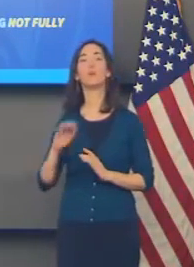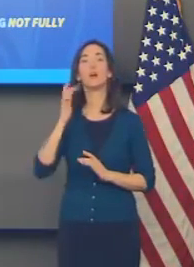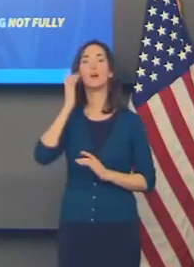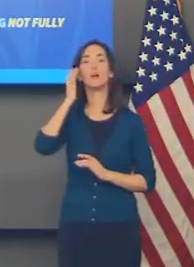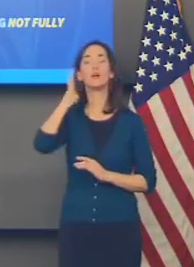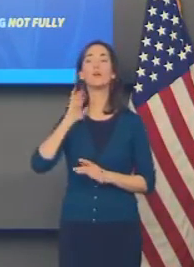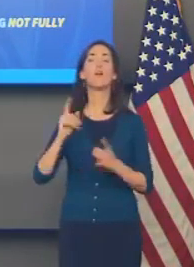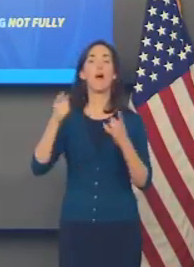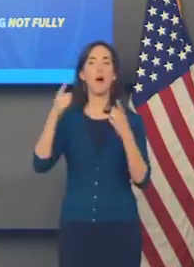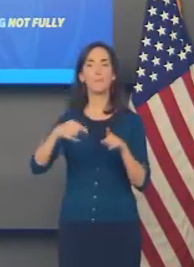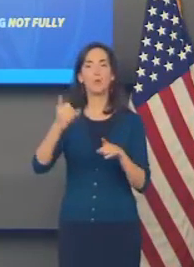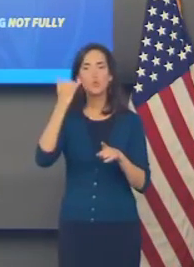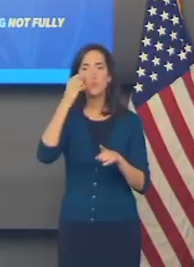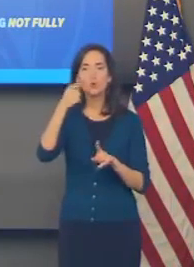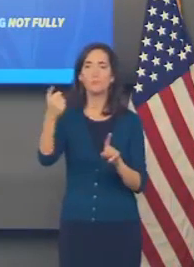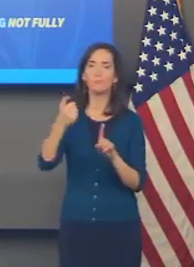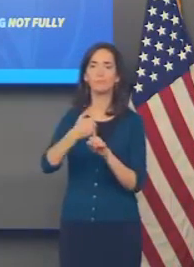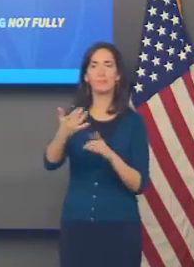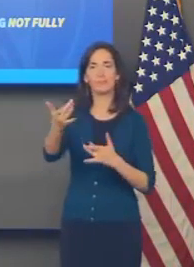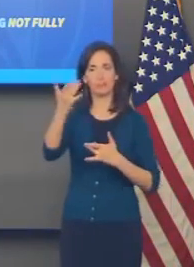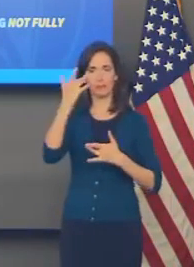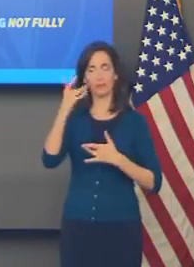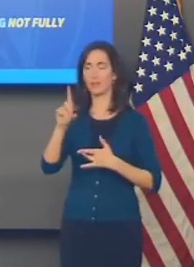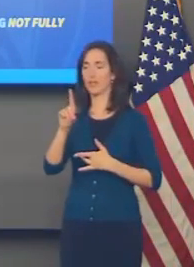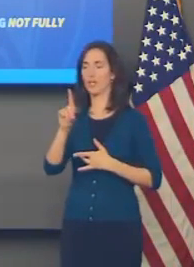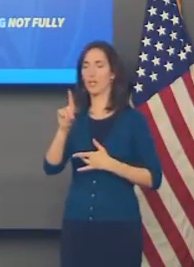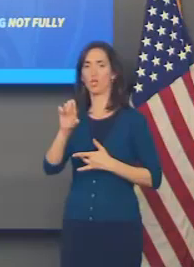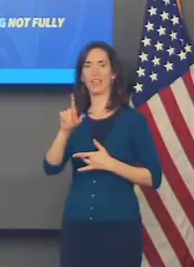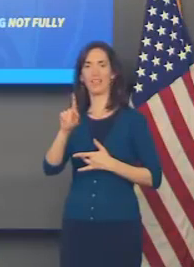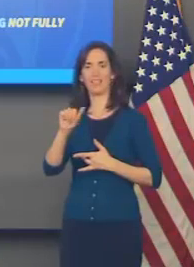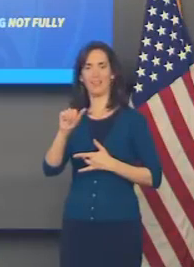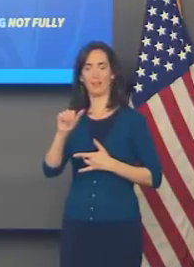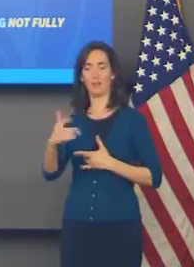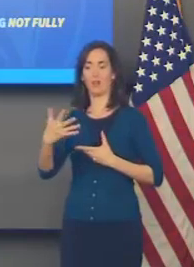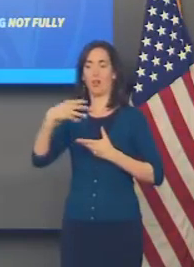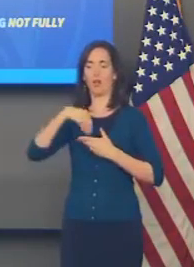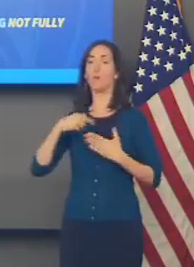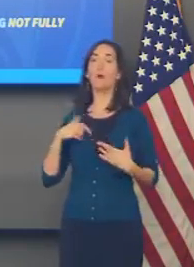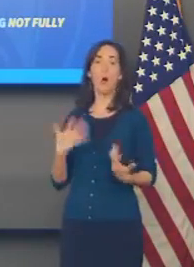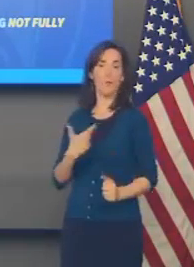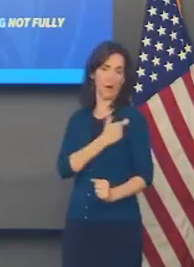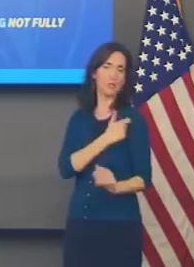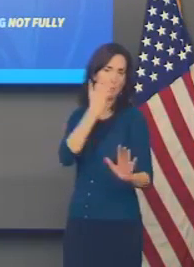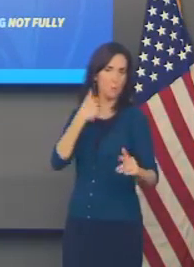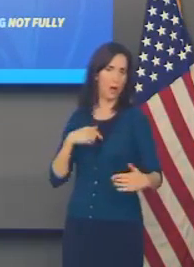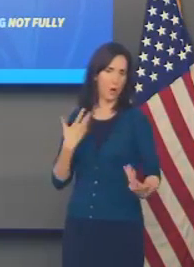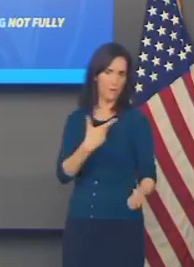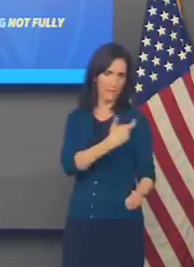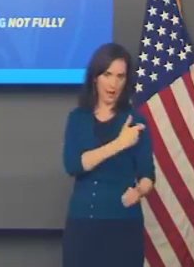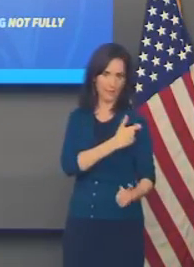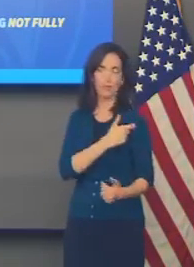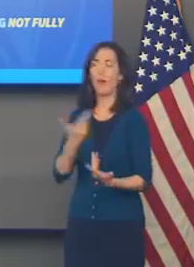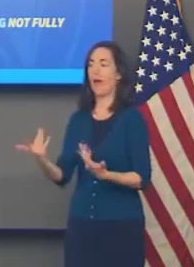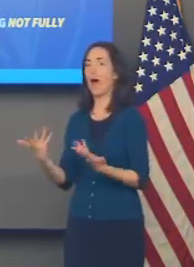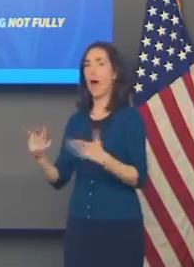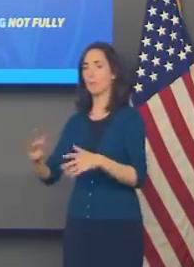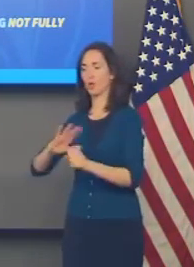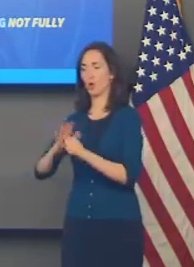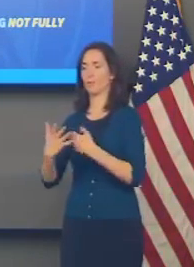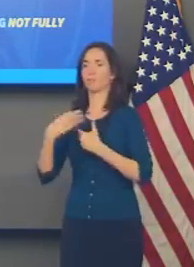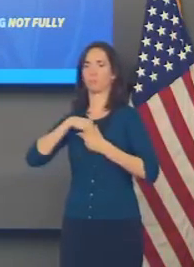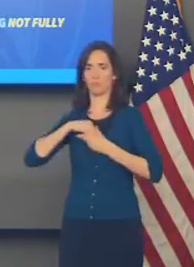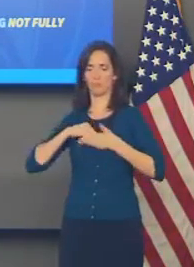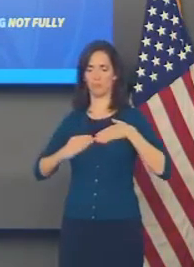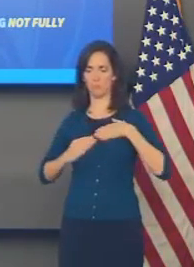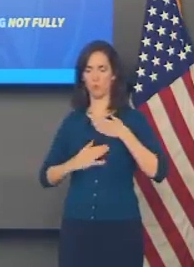get infected with the Delta variant, despite being vaccinated, what the data now suggests